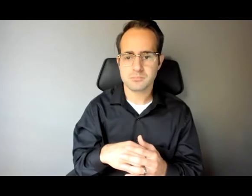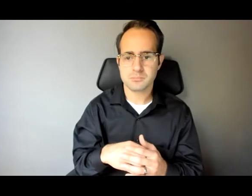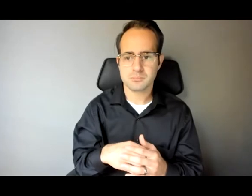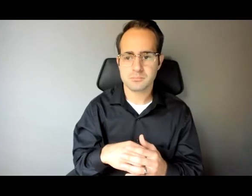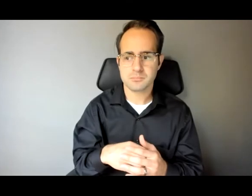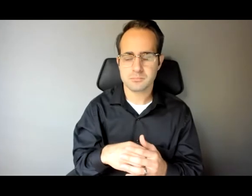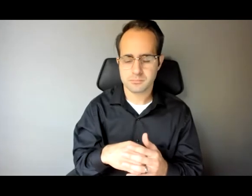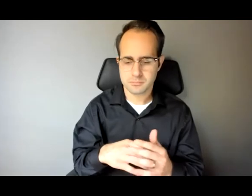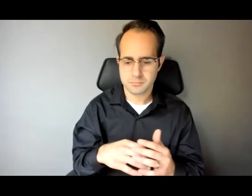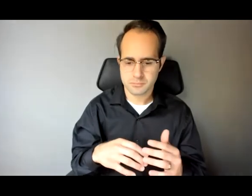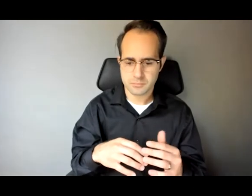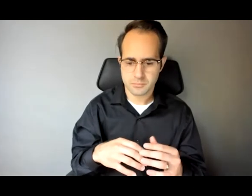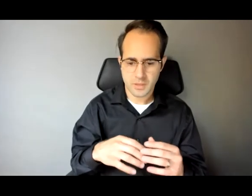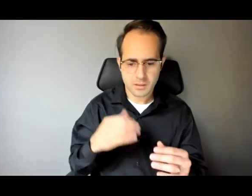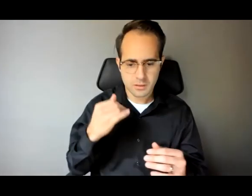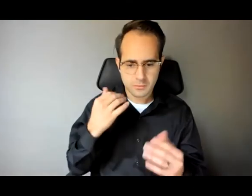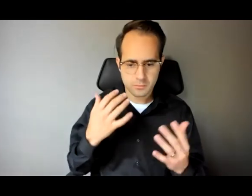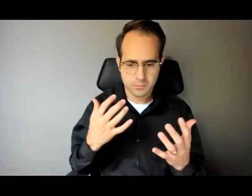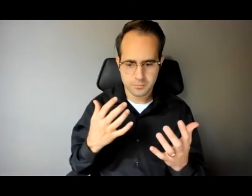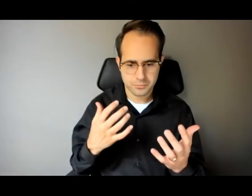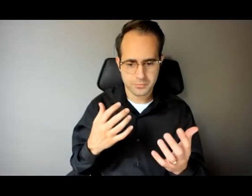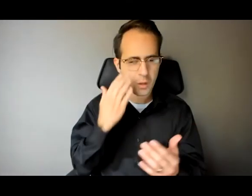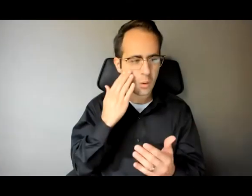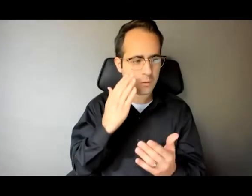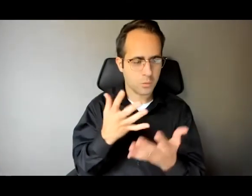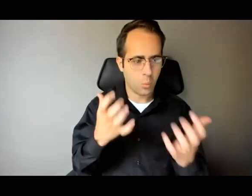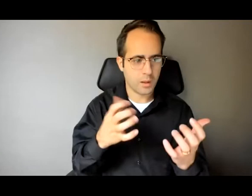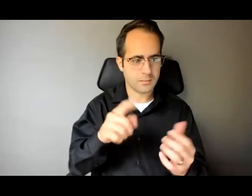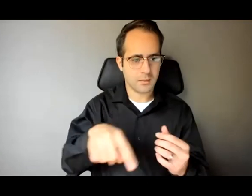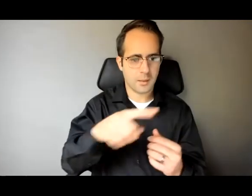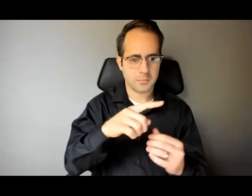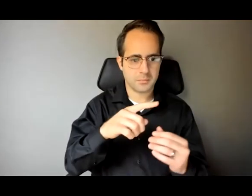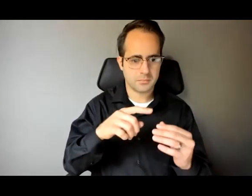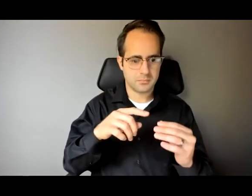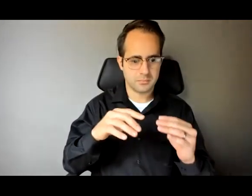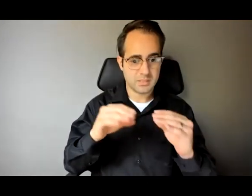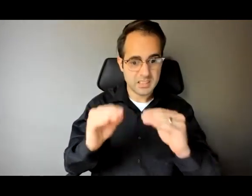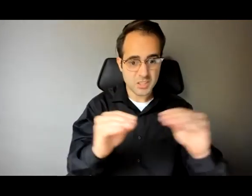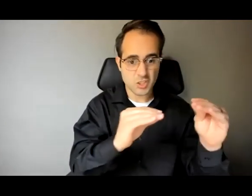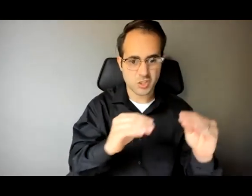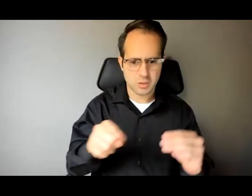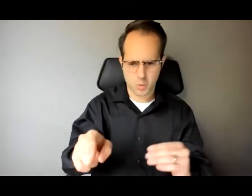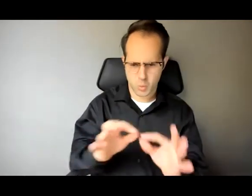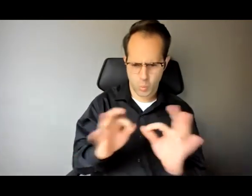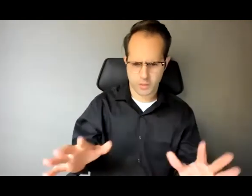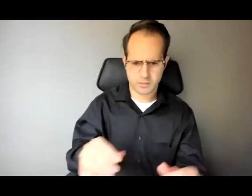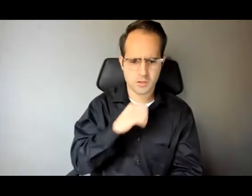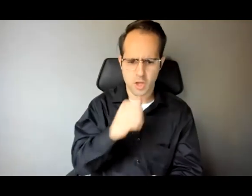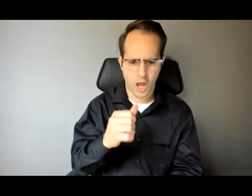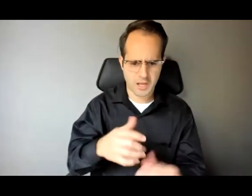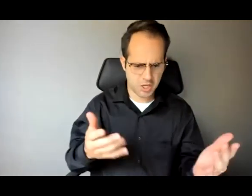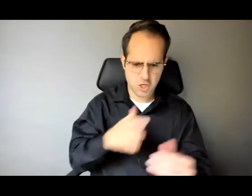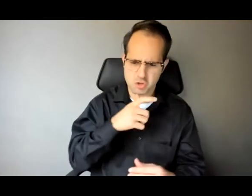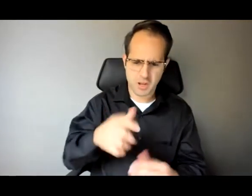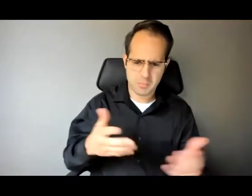opportunity don't help them get a job because the lesson you teach them is that no one's looking out no one cares like this act that I'm about to do